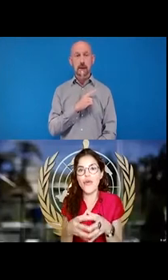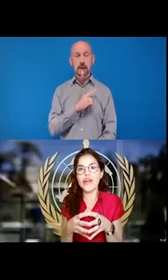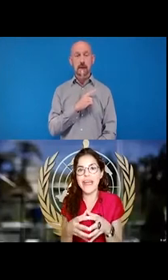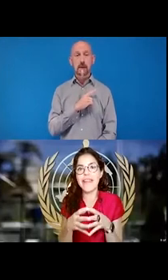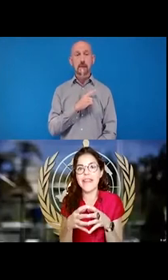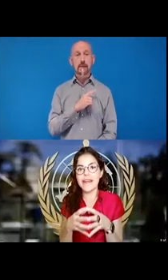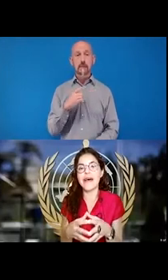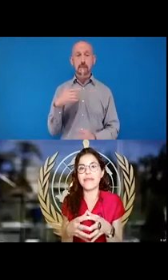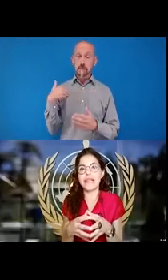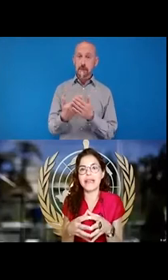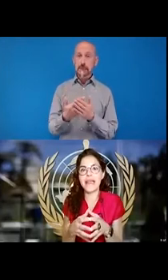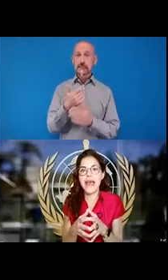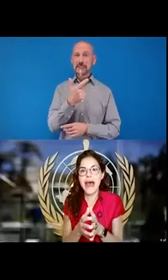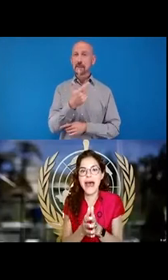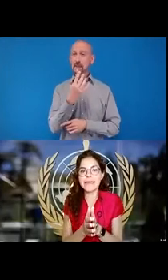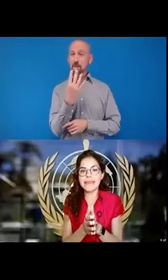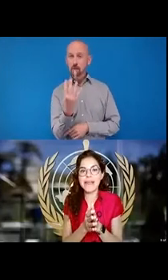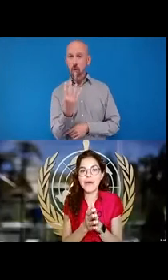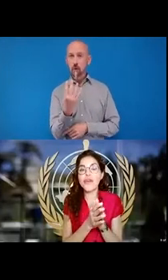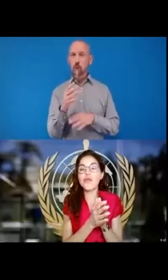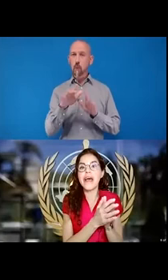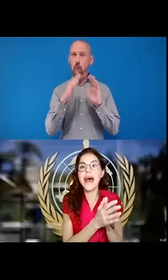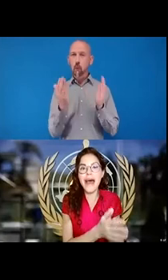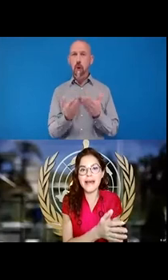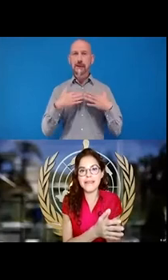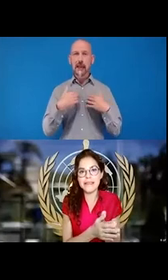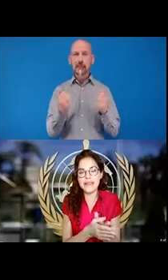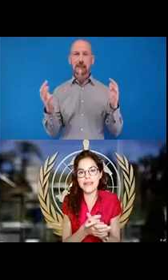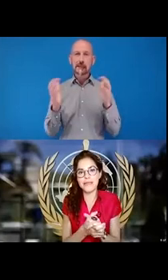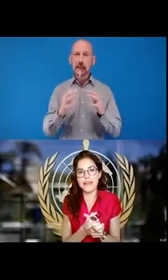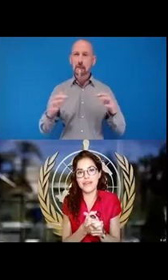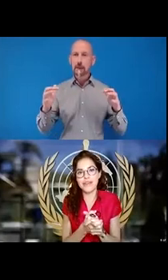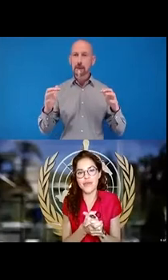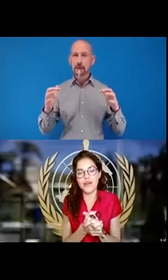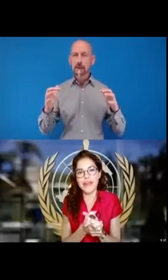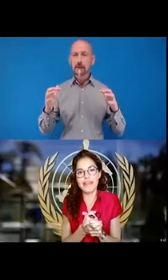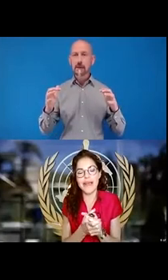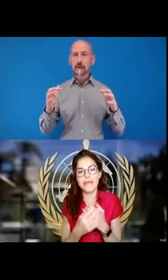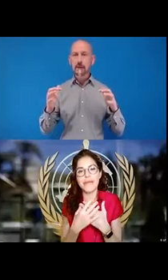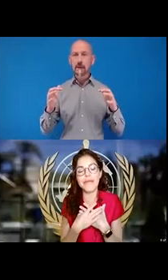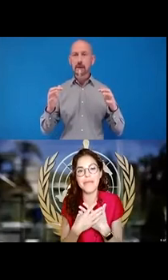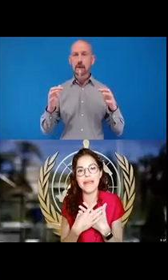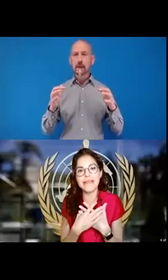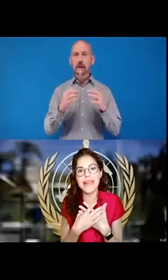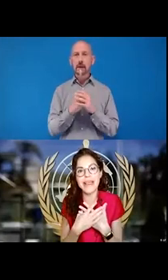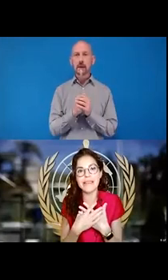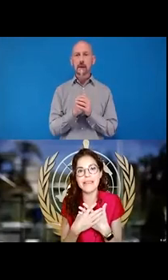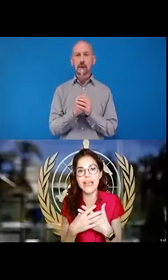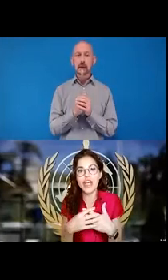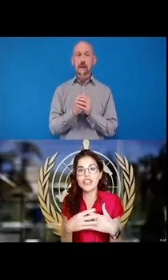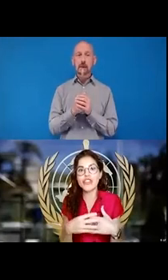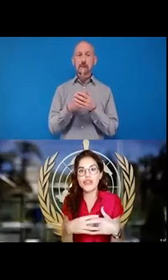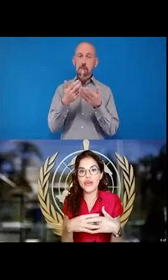World Health Assembly. Alakos And we were asked in the previous World Health Assembly by member states